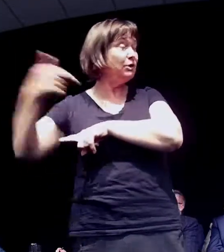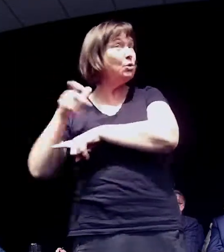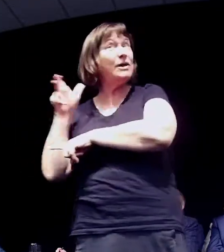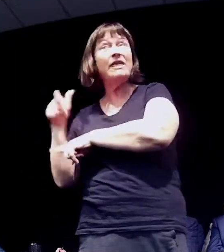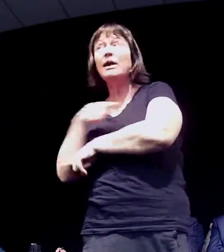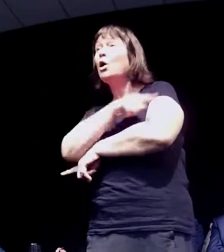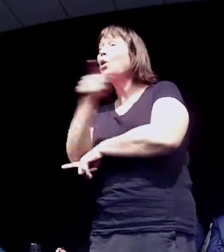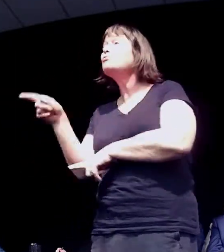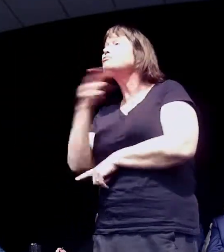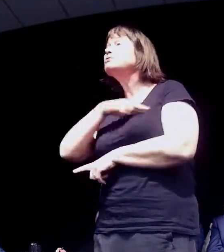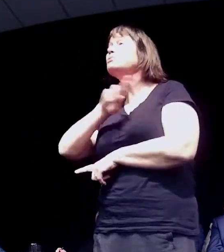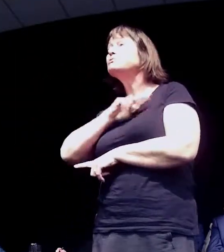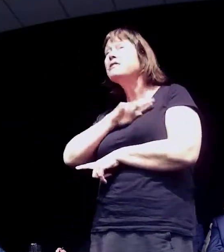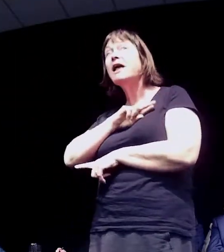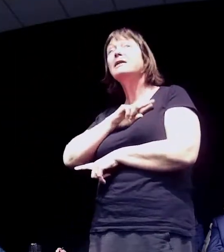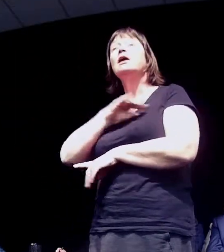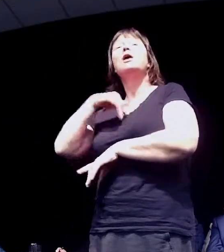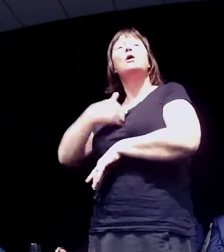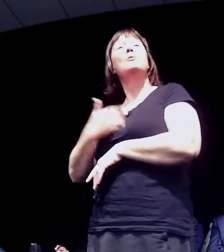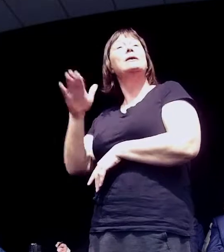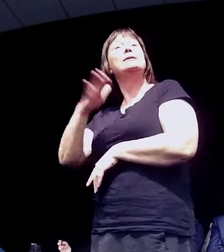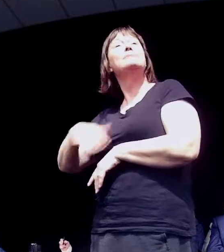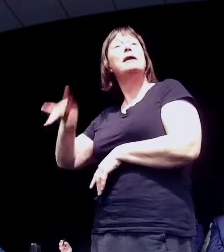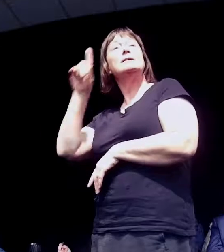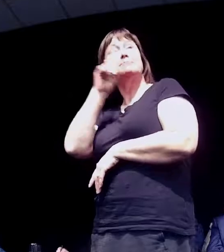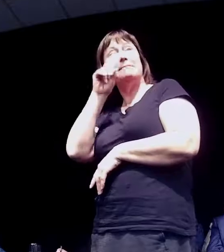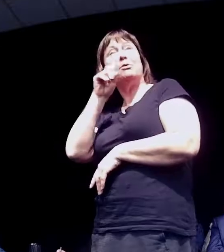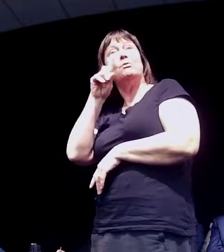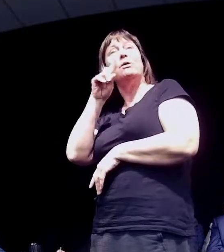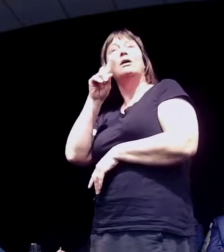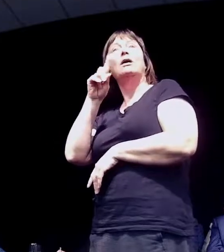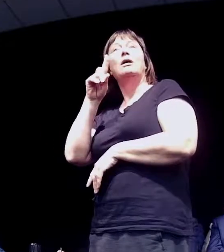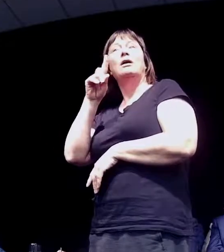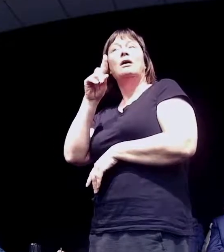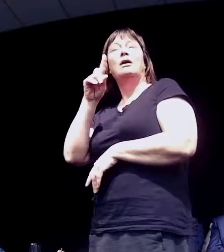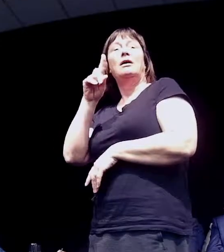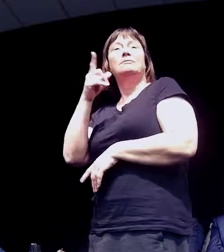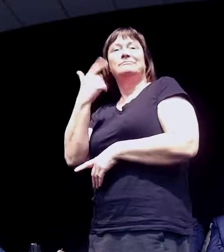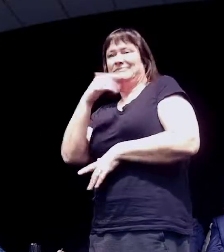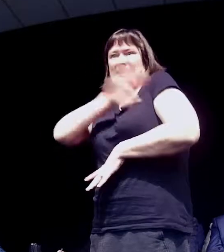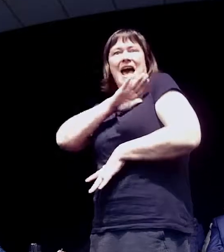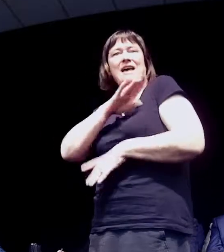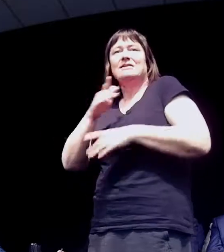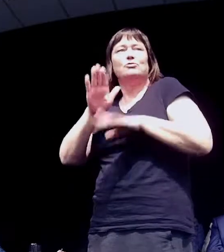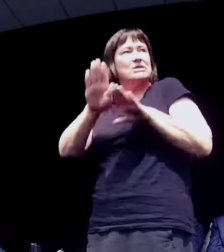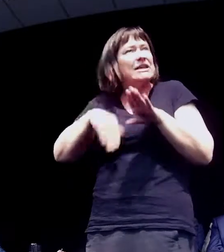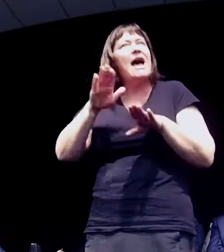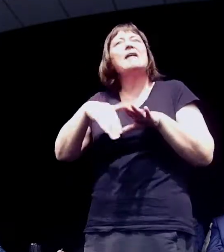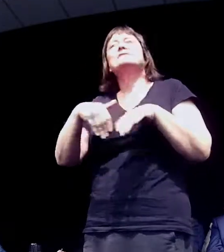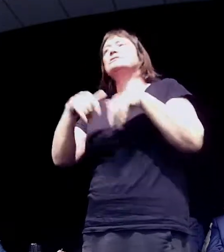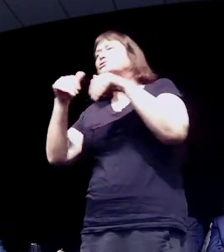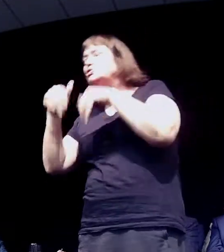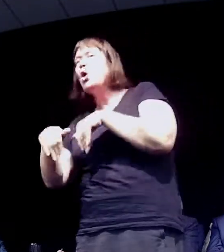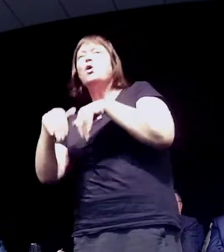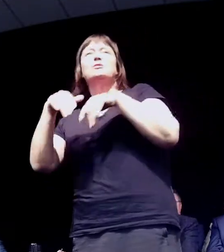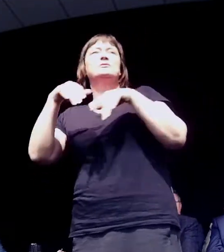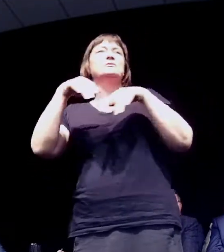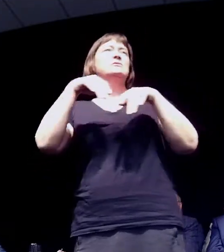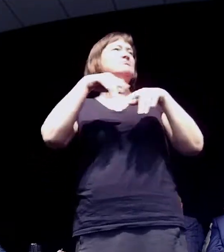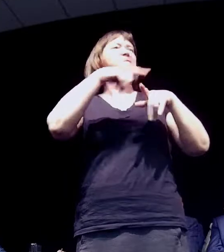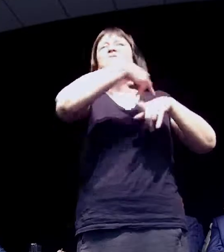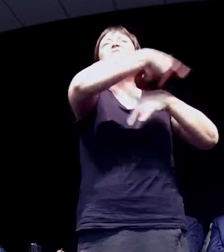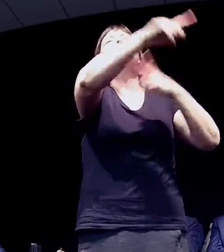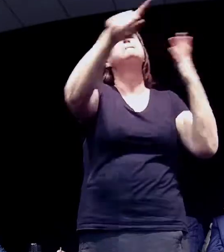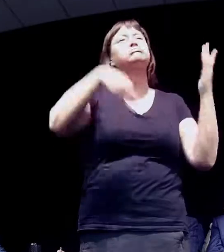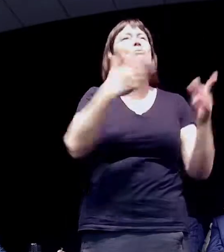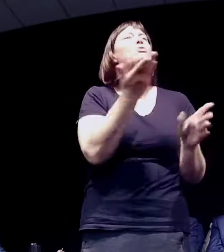responsible? We need a place to go. We have 4x4 parks, kids parks, mountain bike parks, skate parks, dog parks and none of us for us car